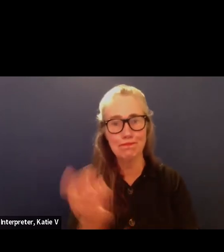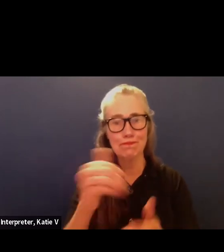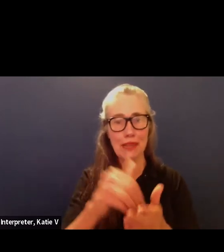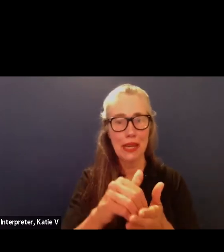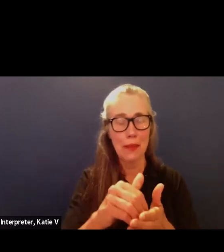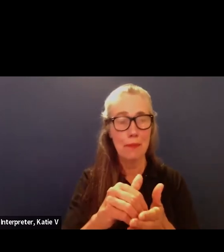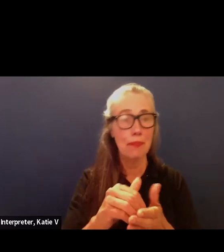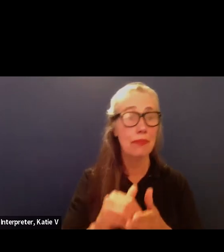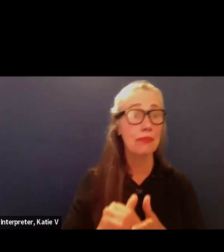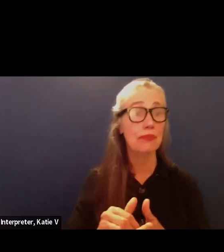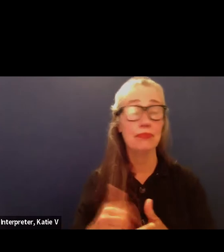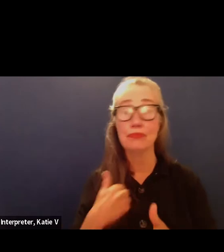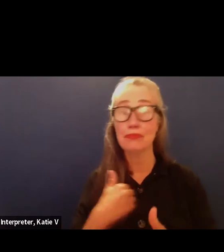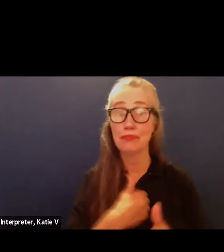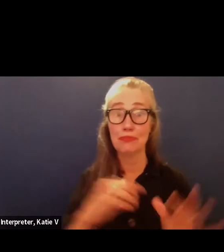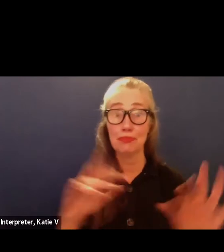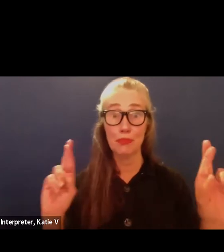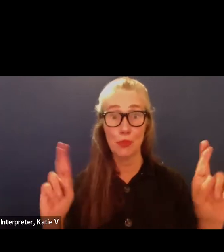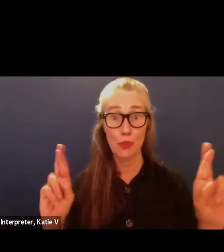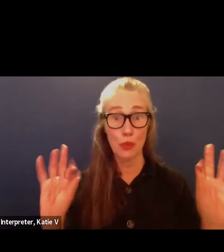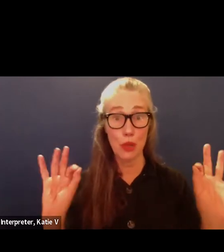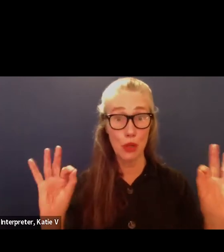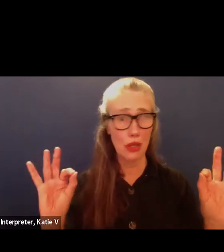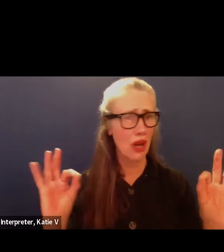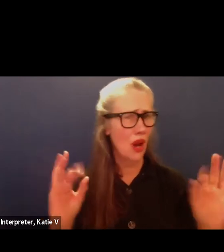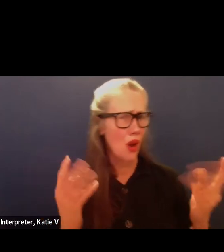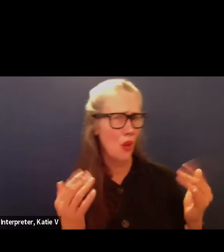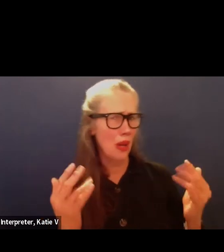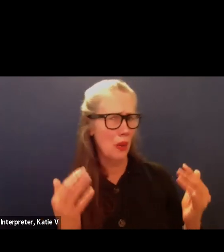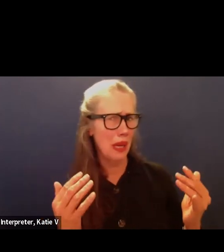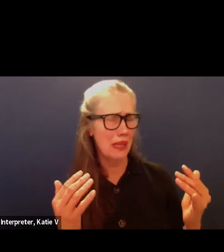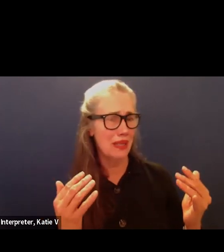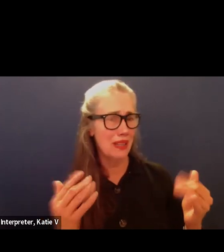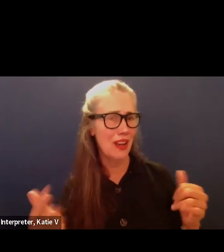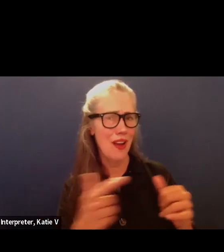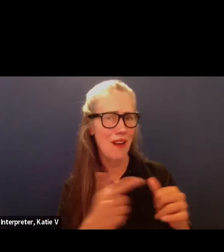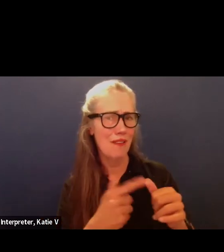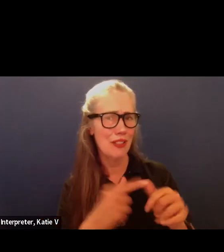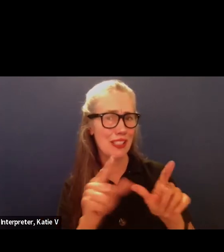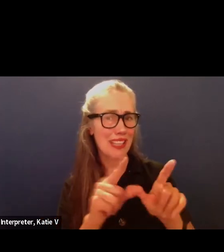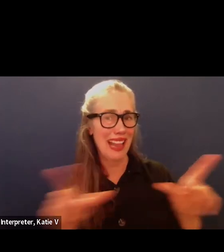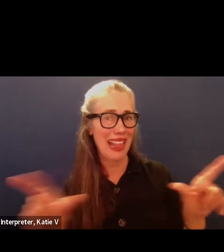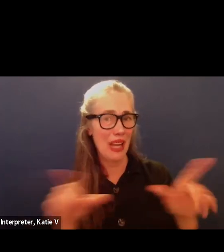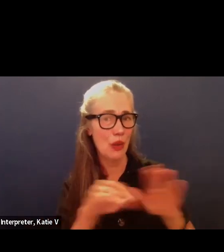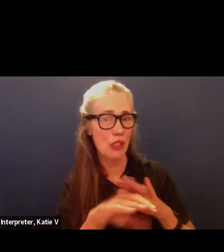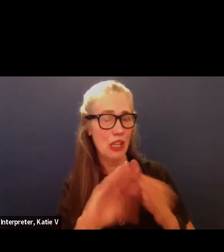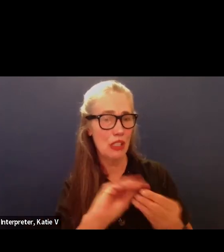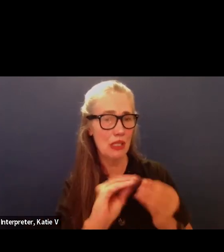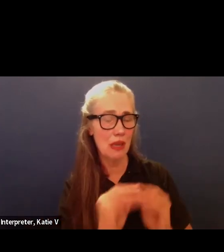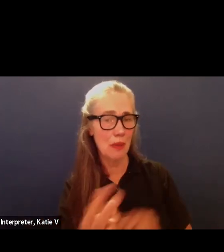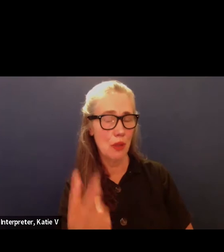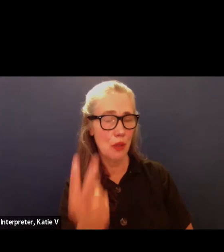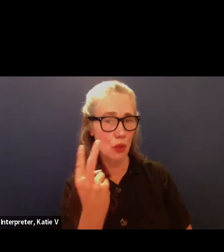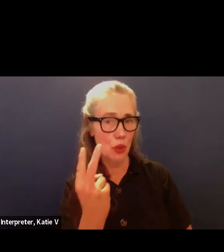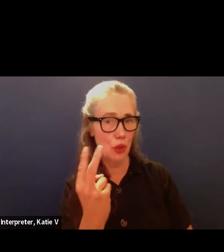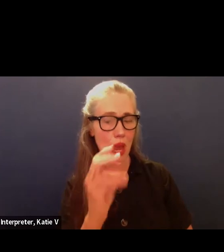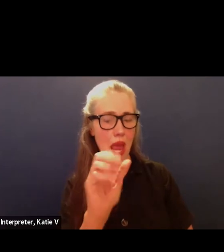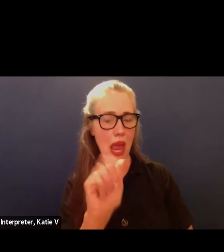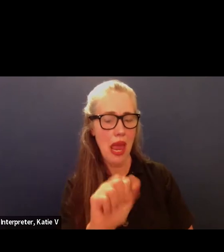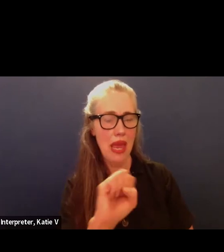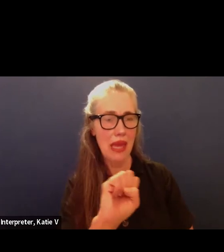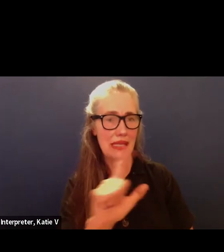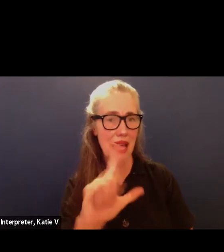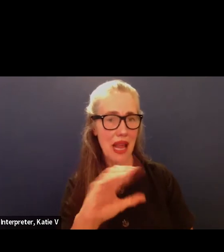were we good wait wait language access is number two american sign language number three